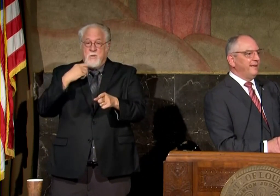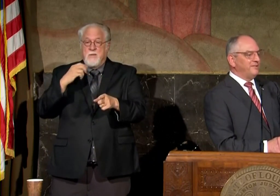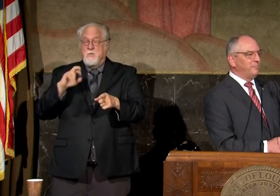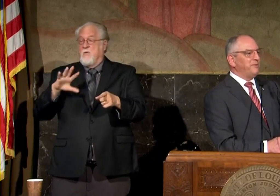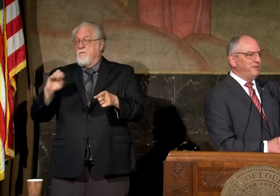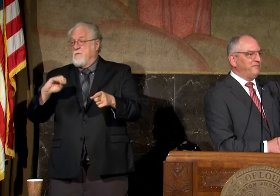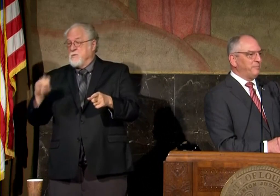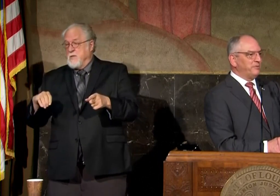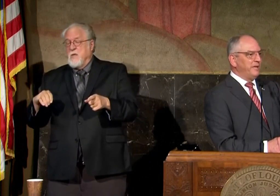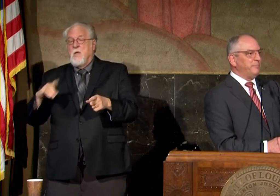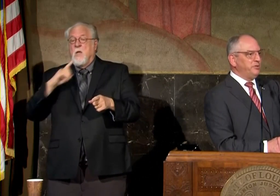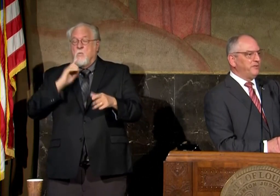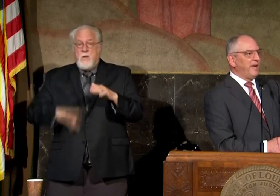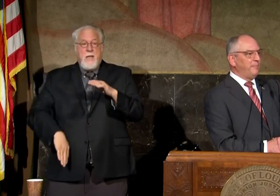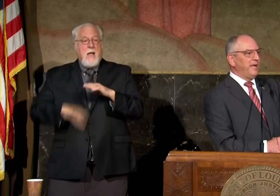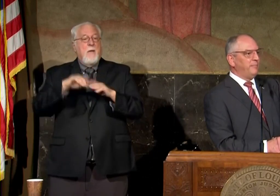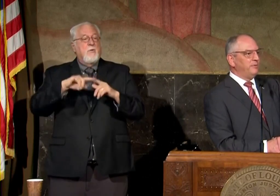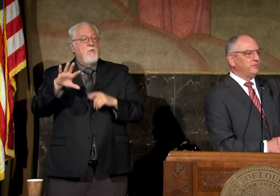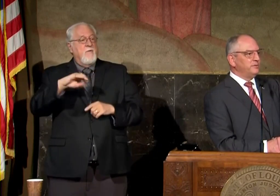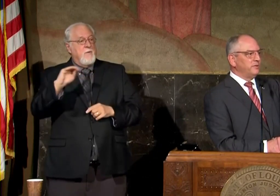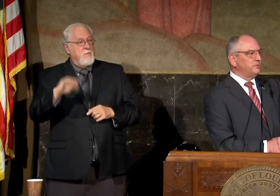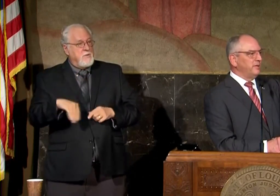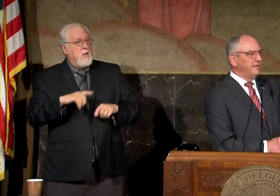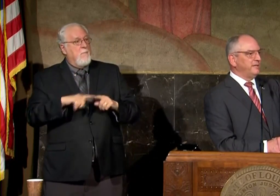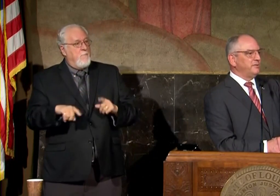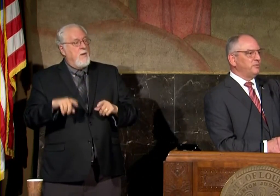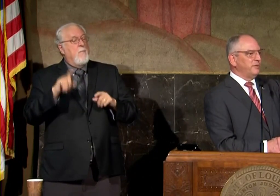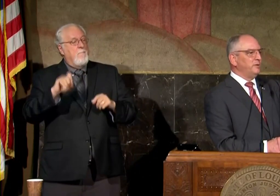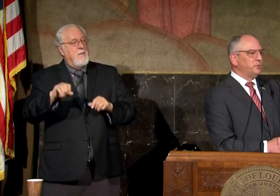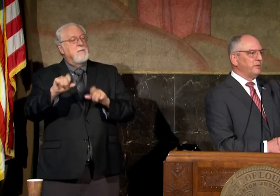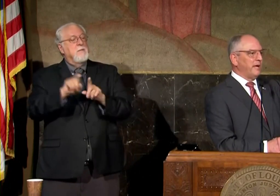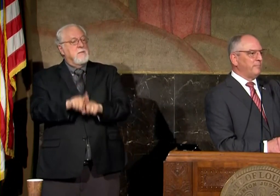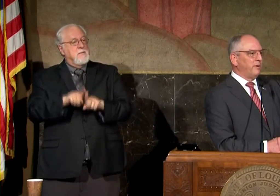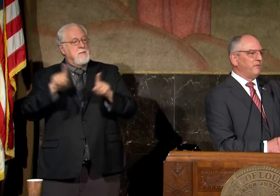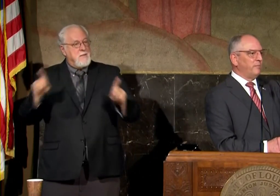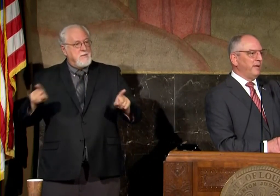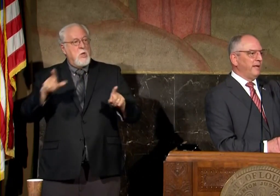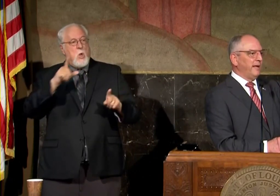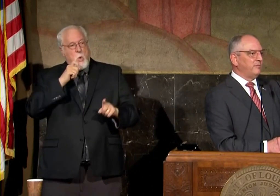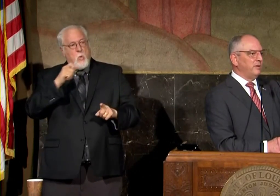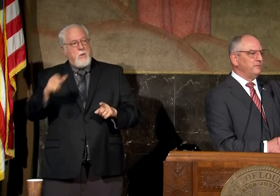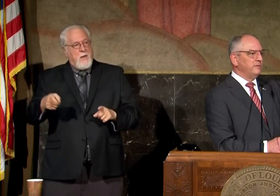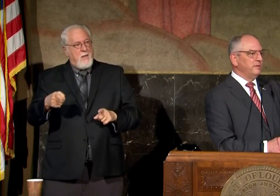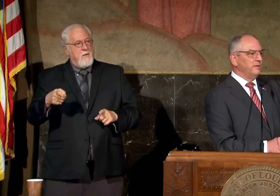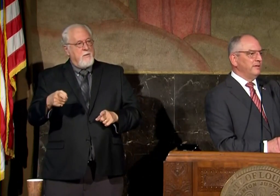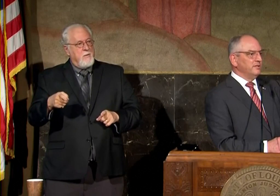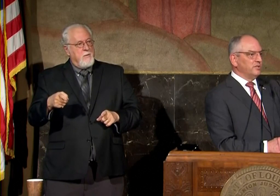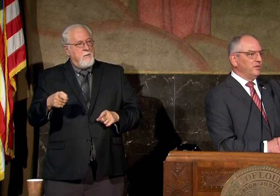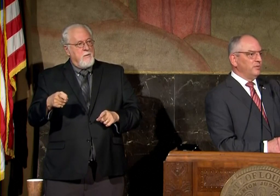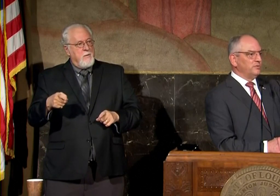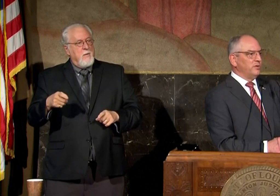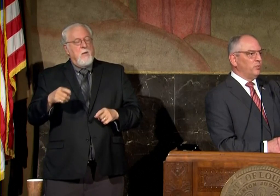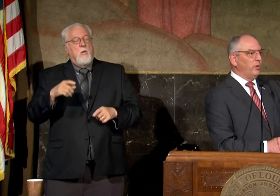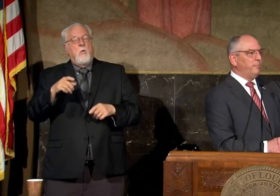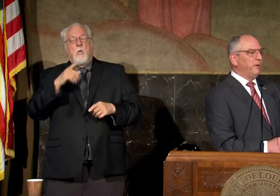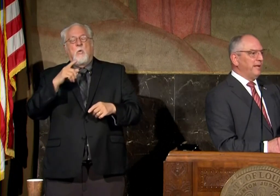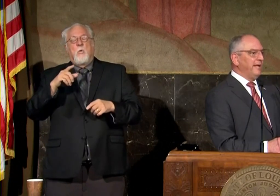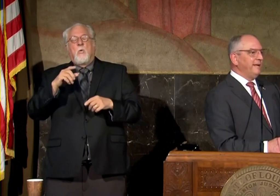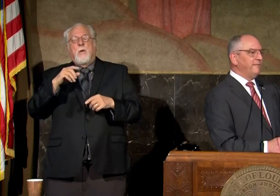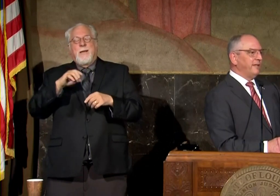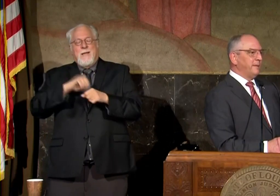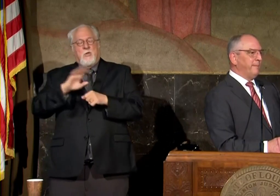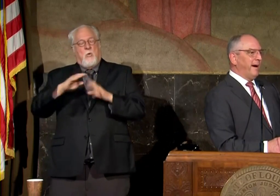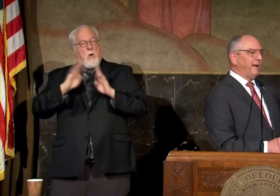say it's up to 50 but you've got to be able to socially distance with those who are not part of your immediate household so so we